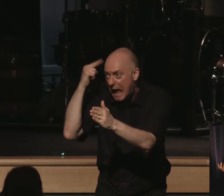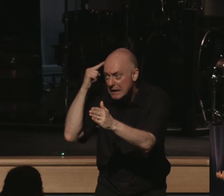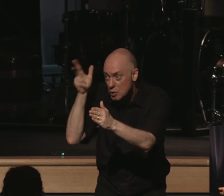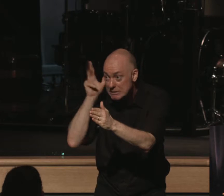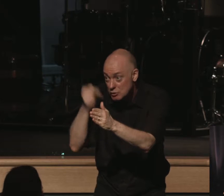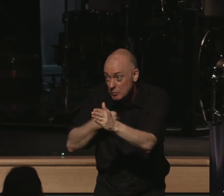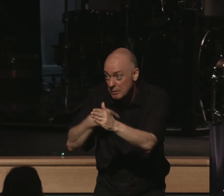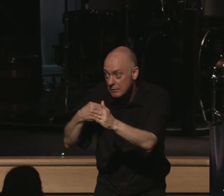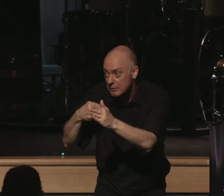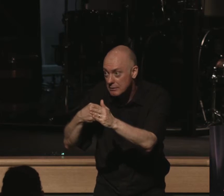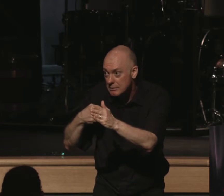are you listening to me?